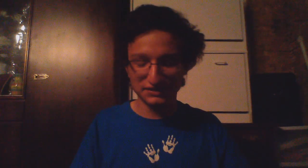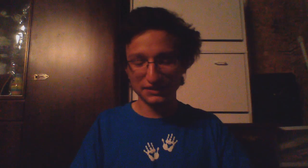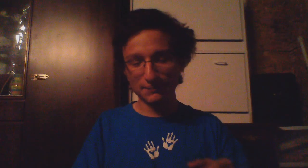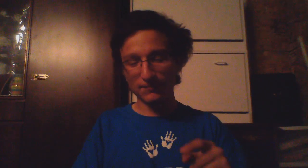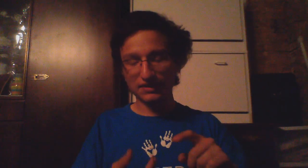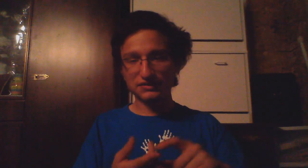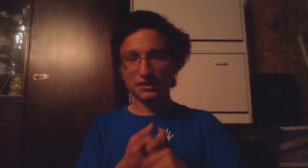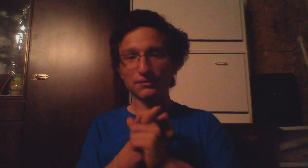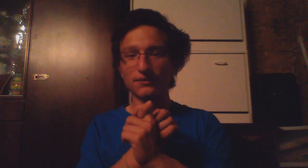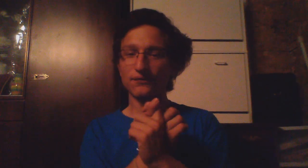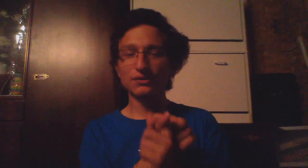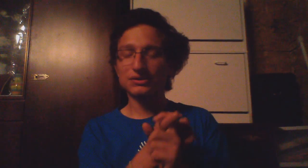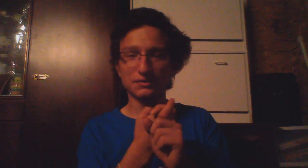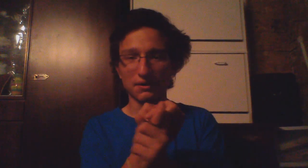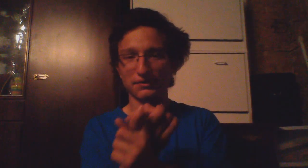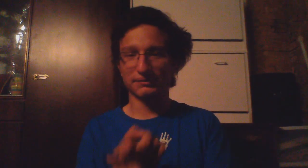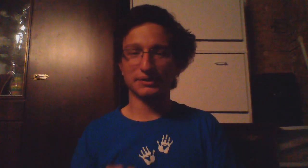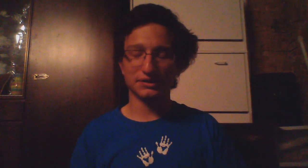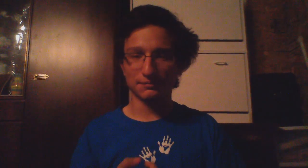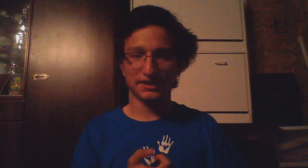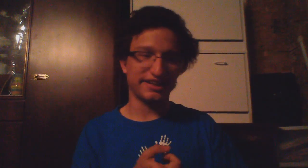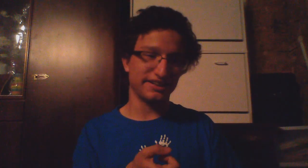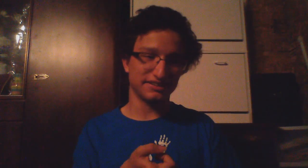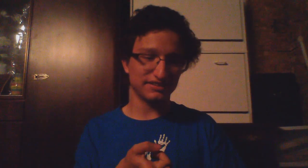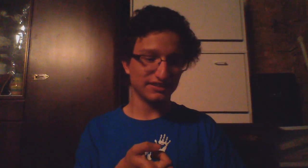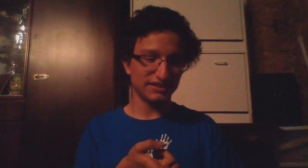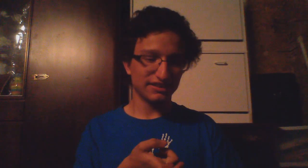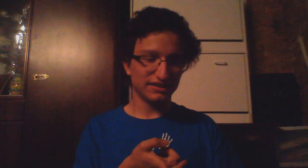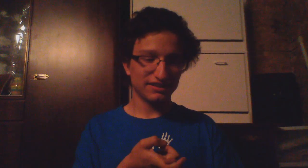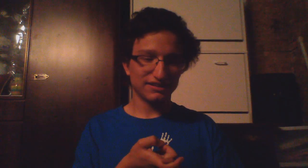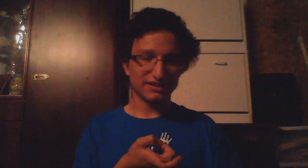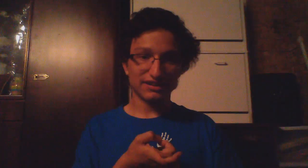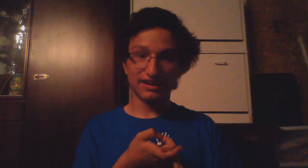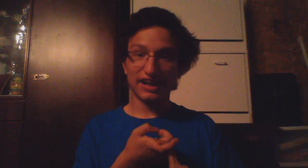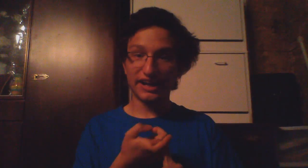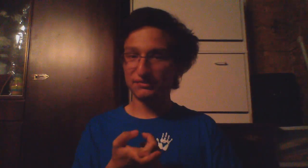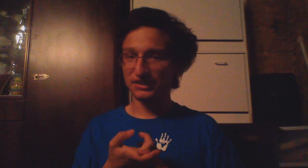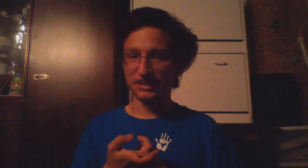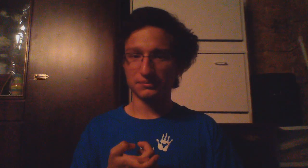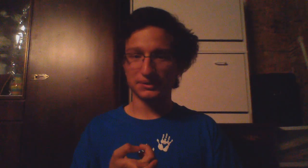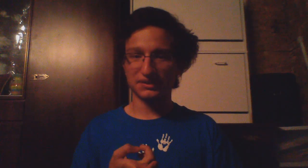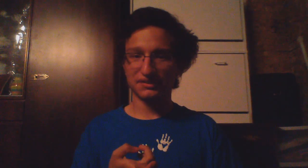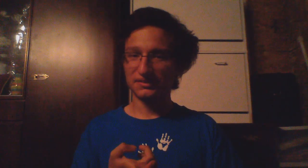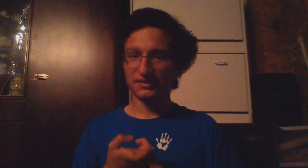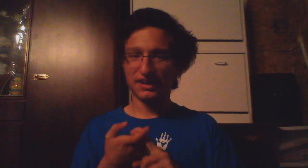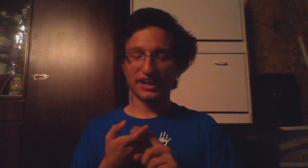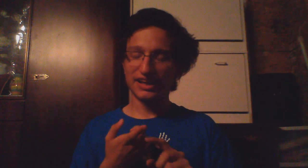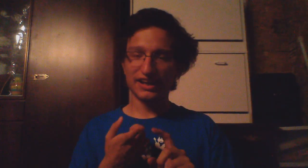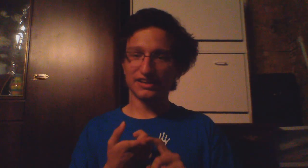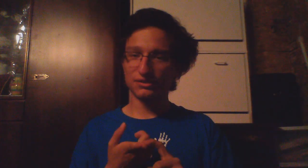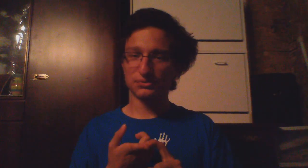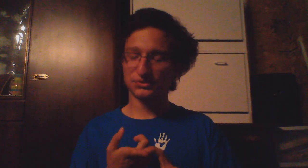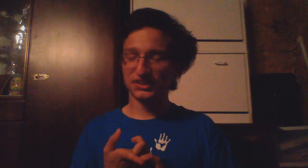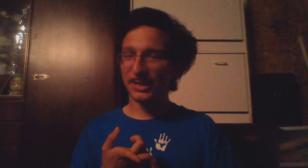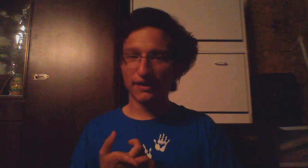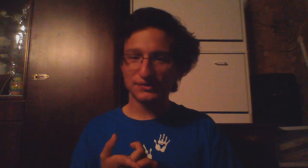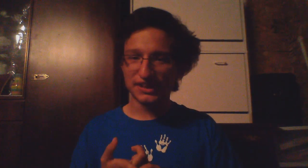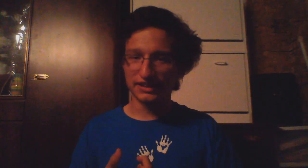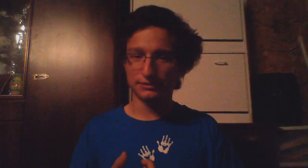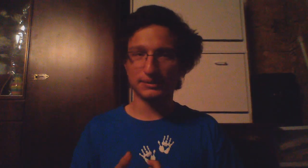so the first thought that went into my head is advertisement I can do free advertisement